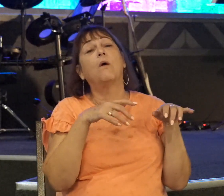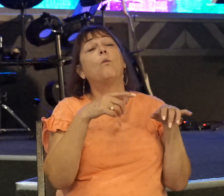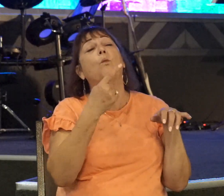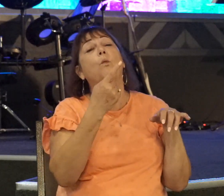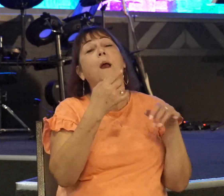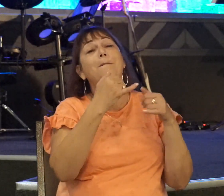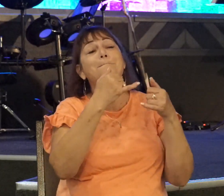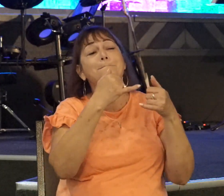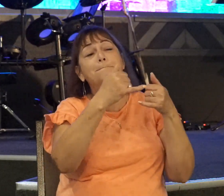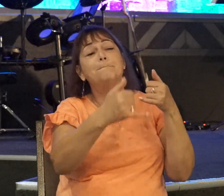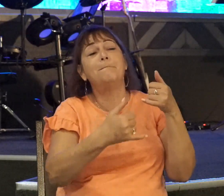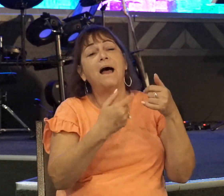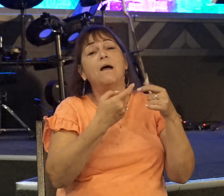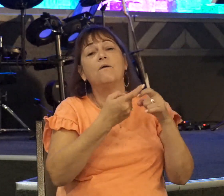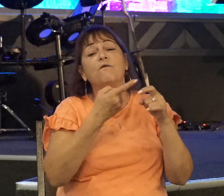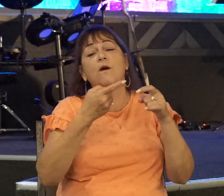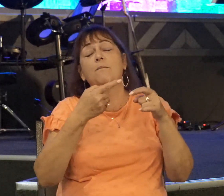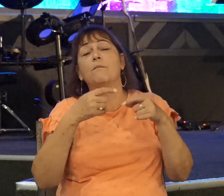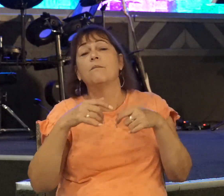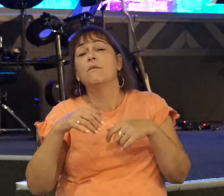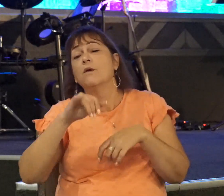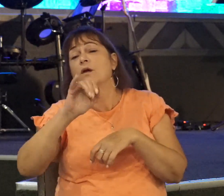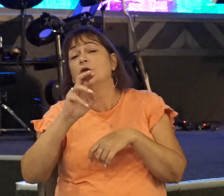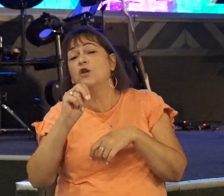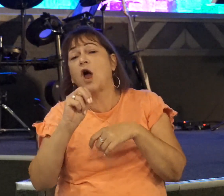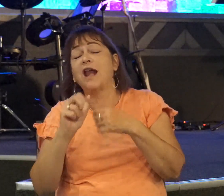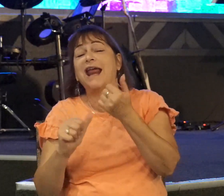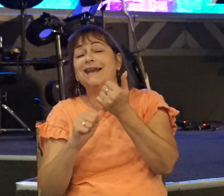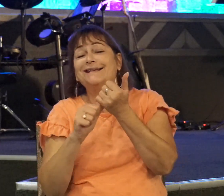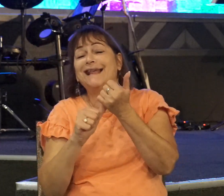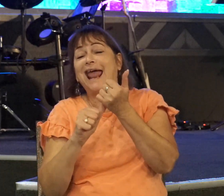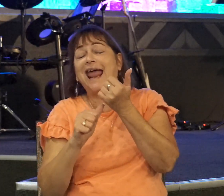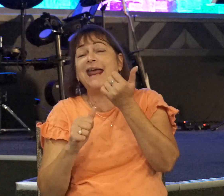where Jonathan and his armor bearers were putting the smack down at this Philistine garrison.